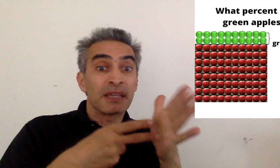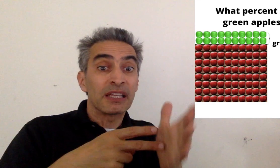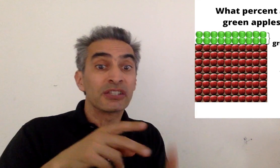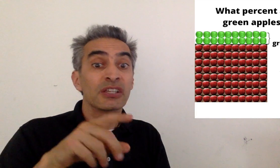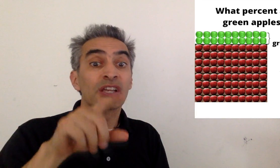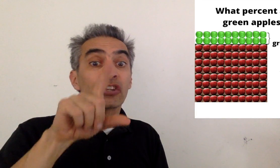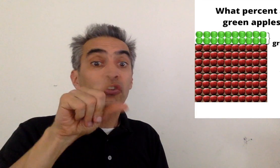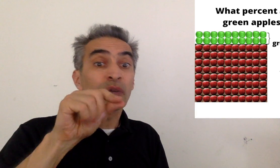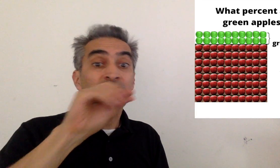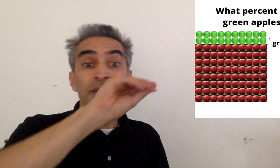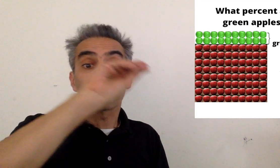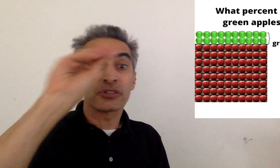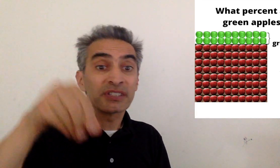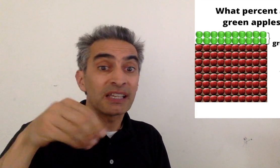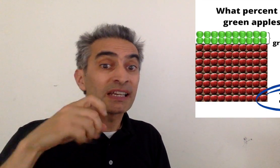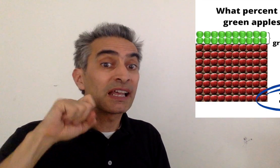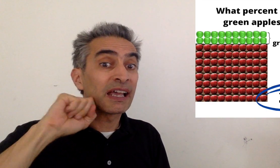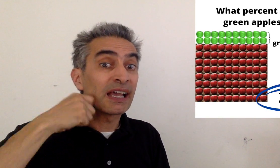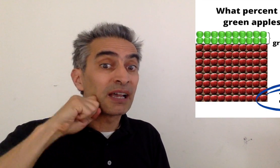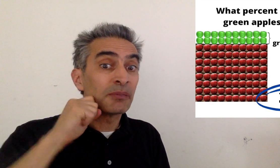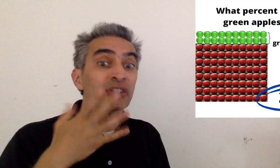means twenty percent of the apples are green.